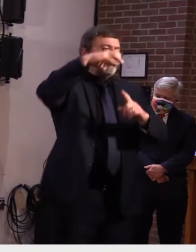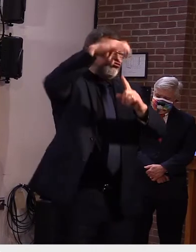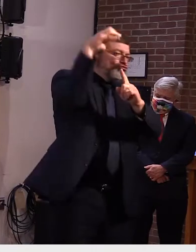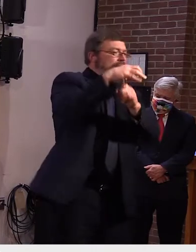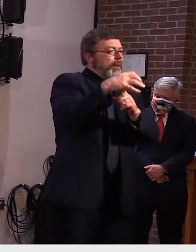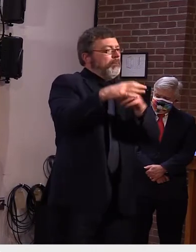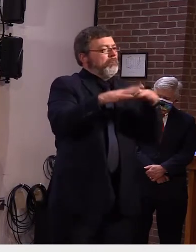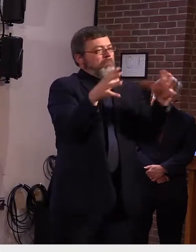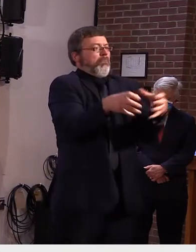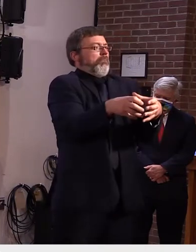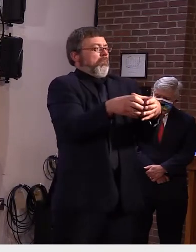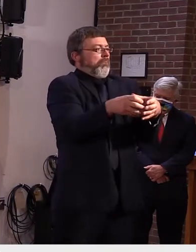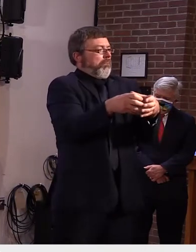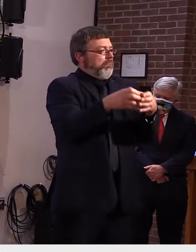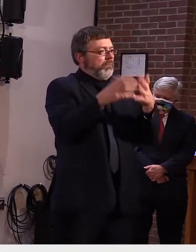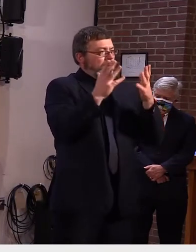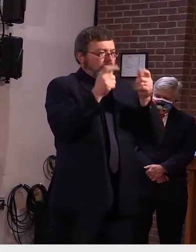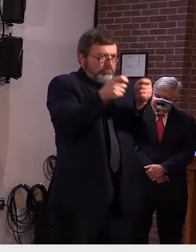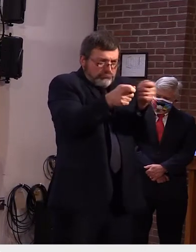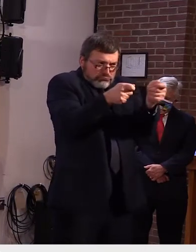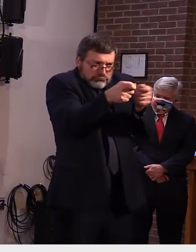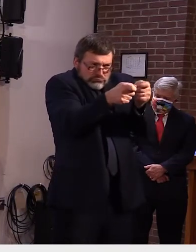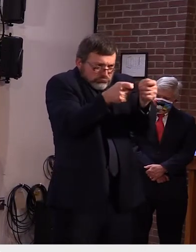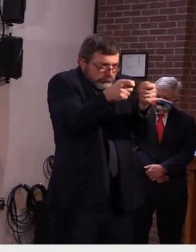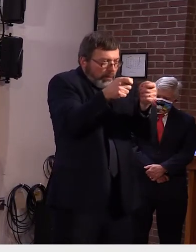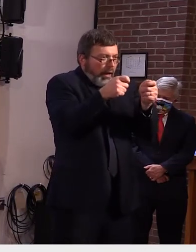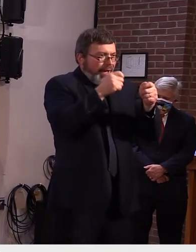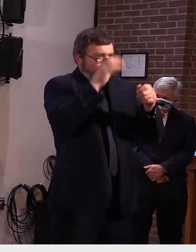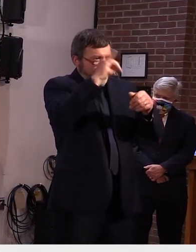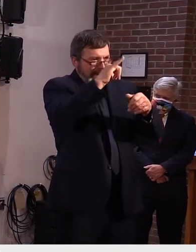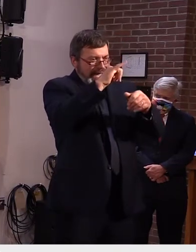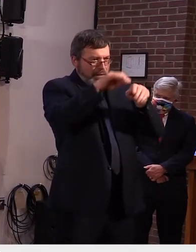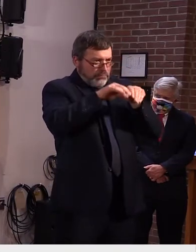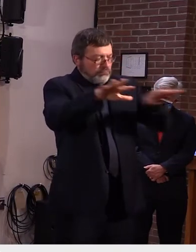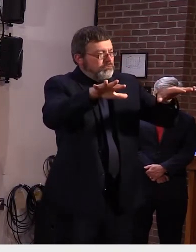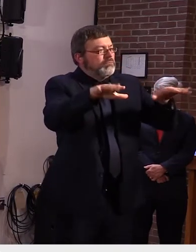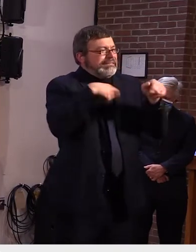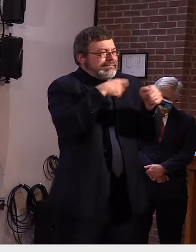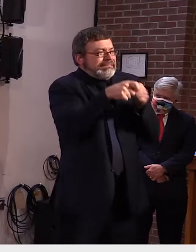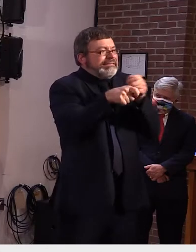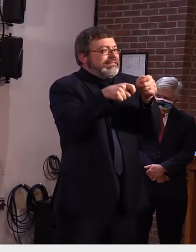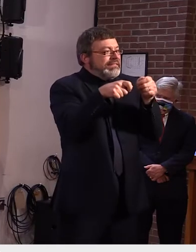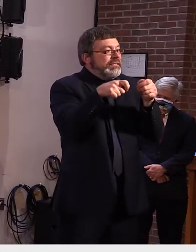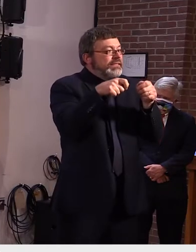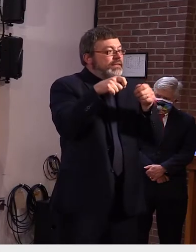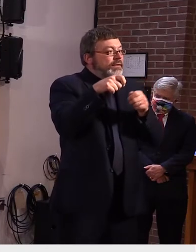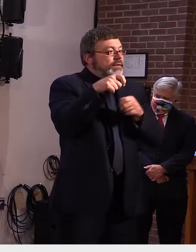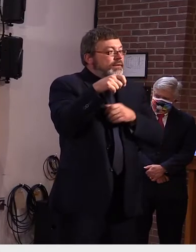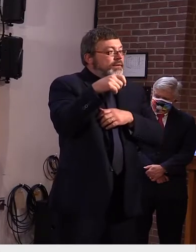that continue to spread on and on but um you know we'll have to see does that answer your question